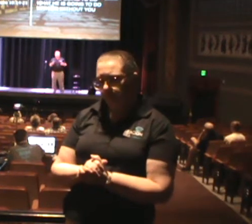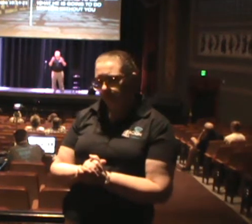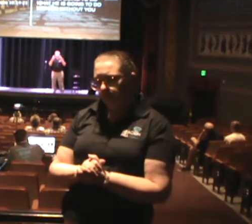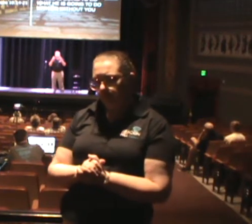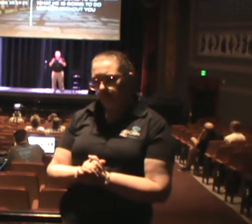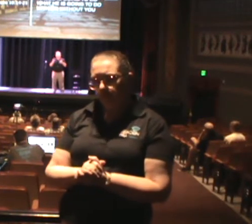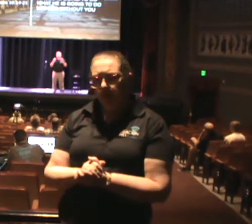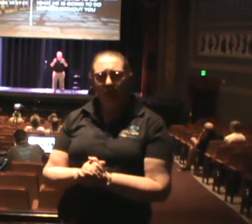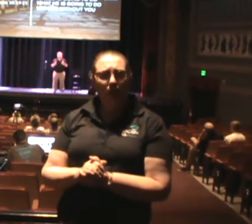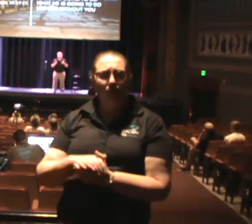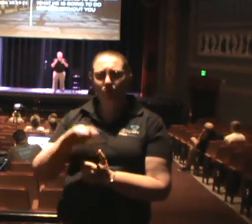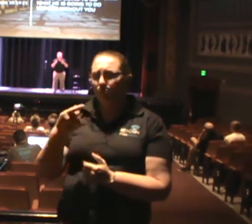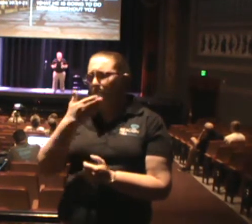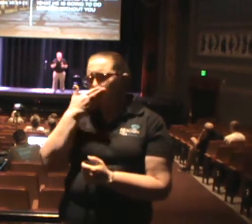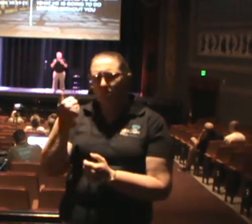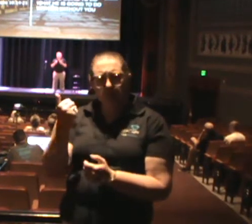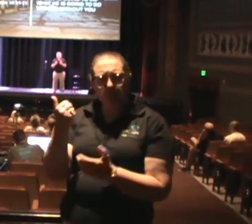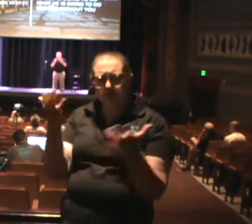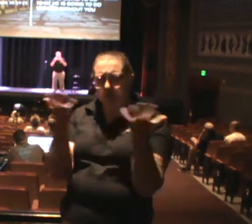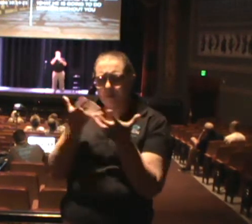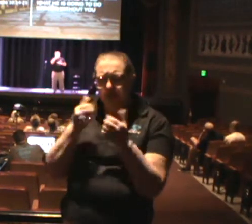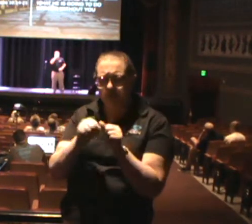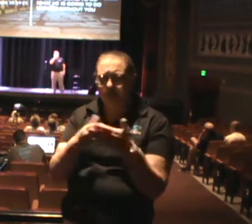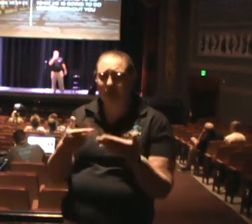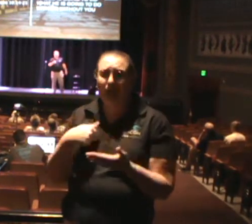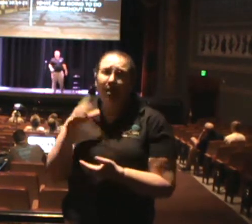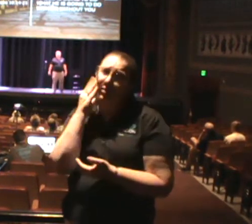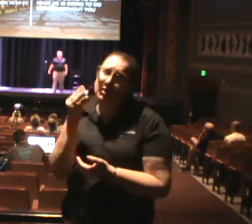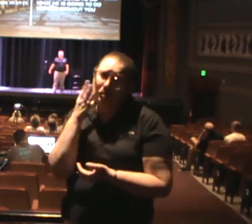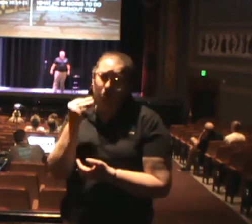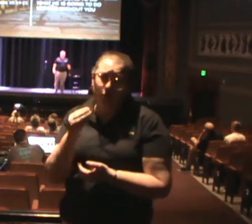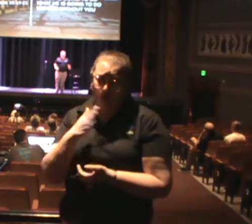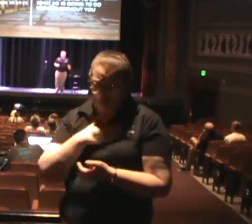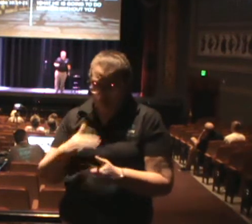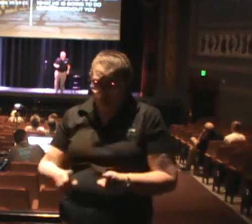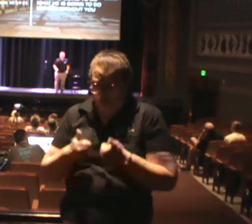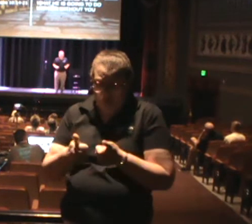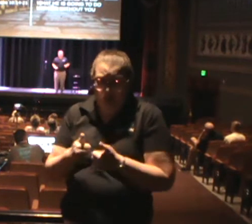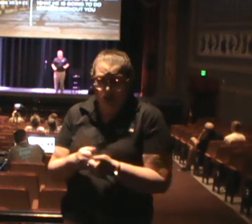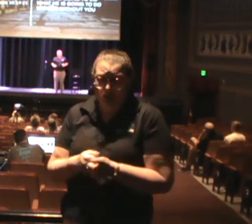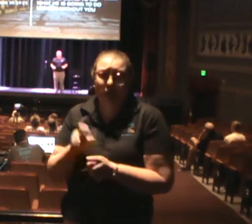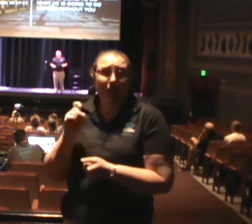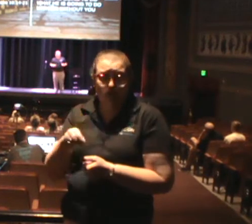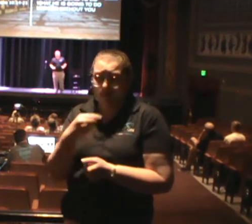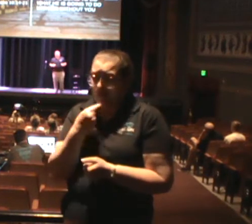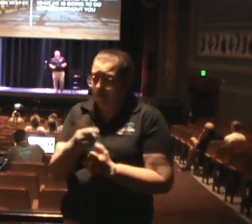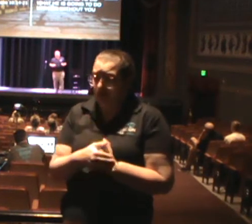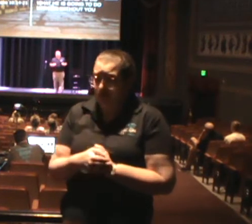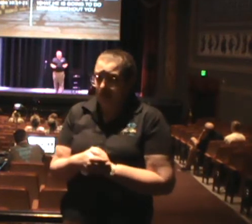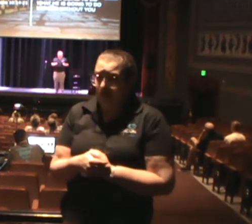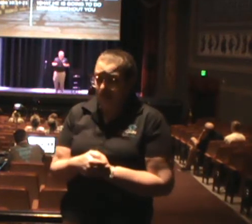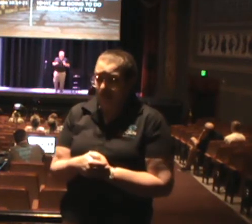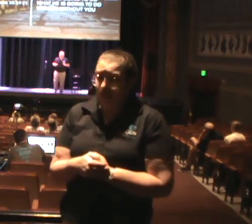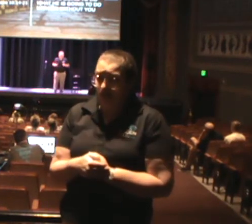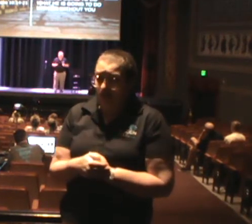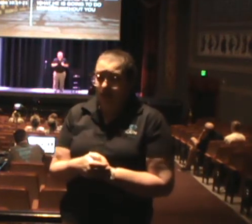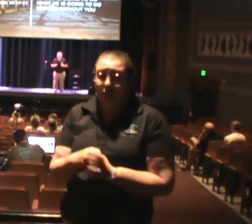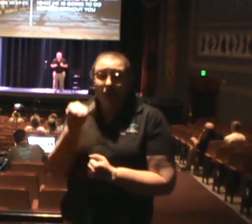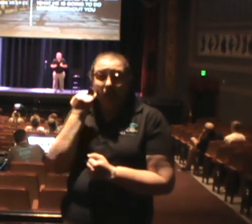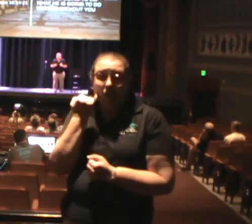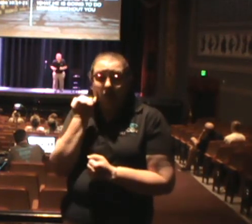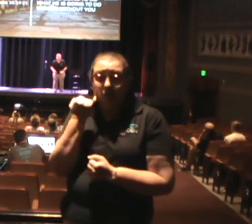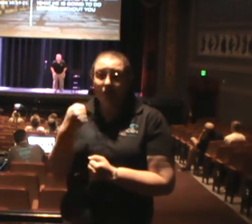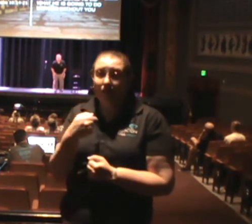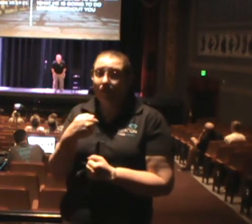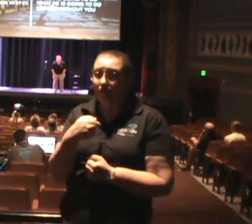It's one of most amazing things I've ever experienced in my life. And I got to tell you, if I